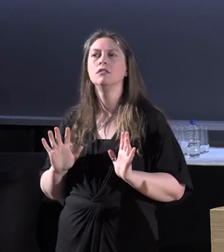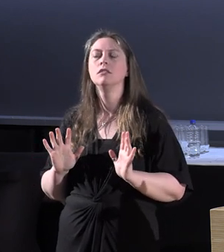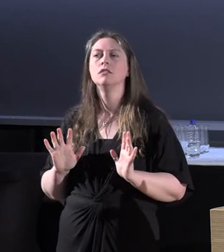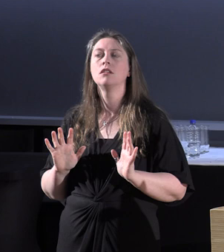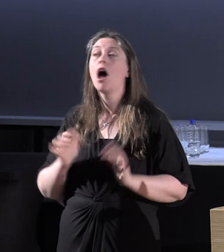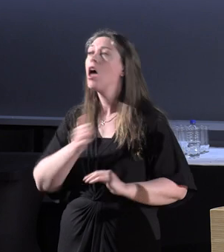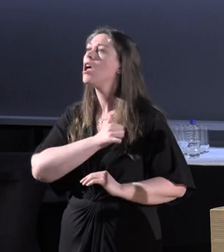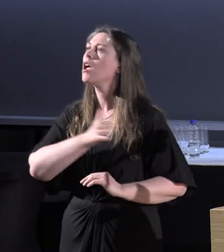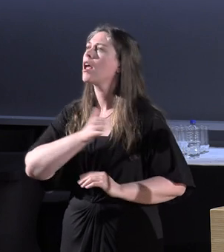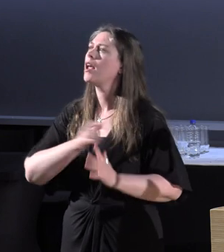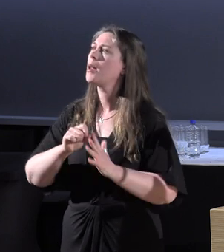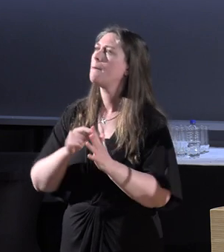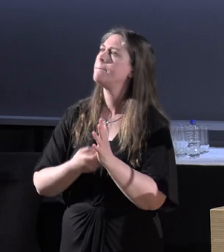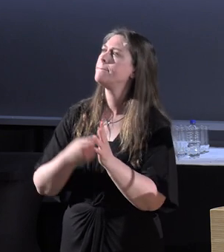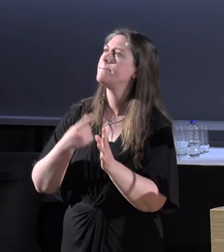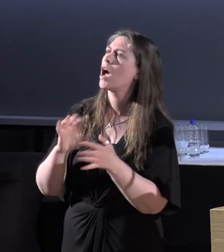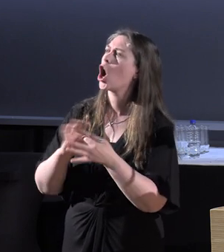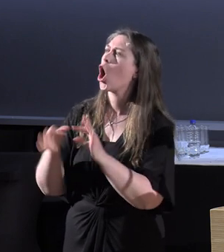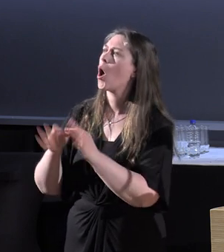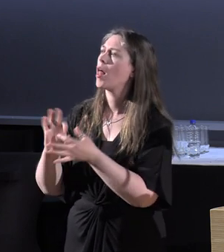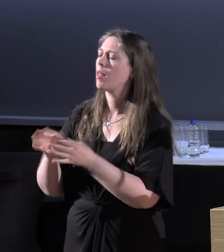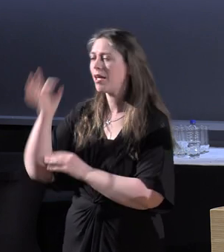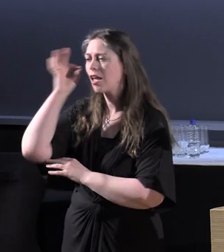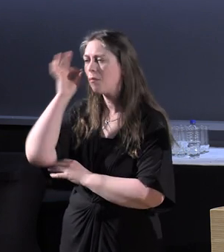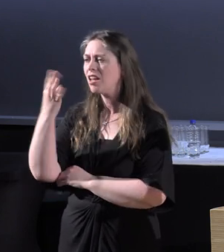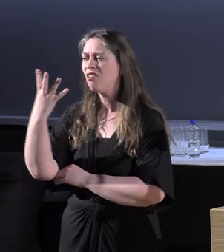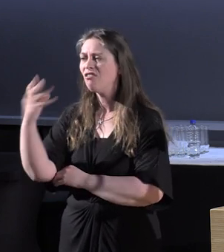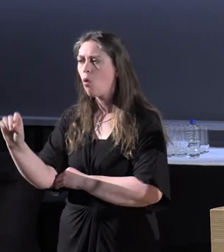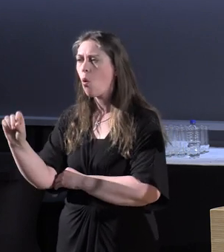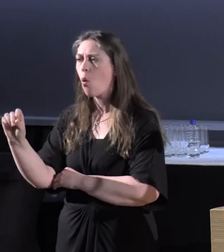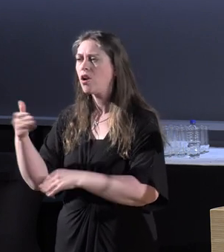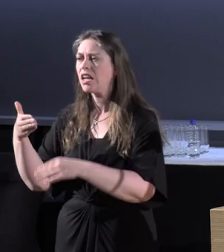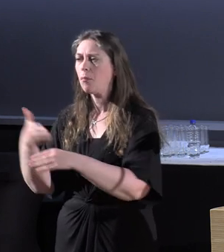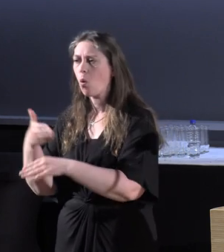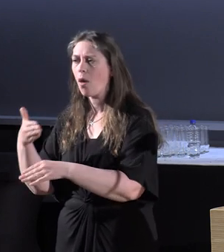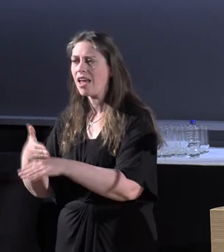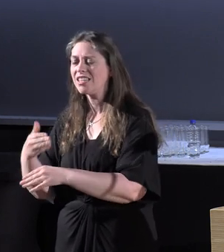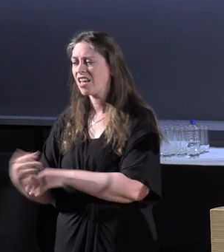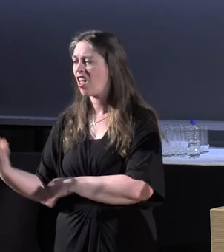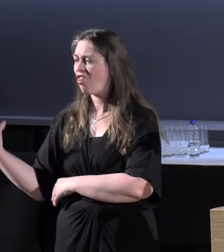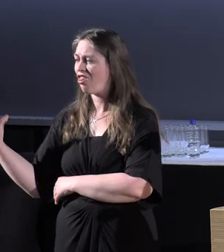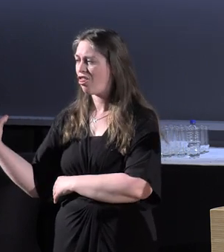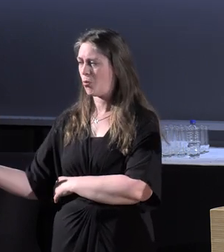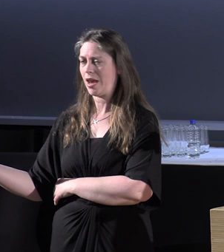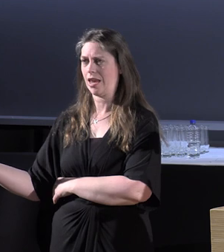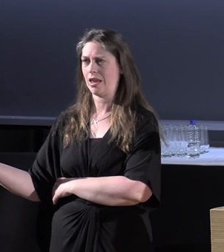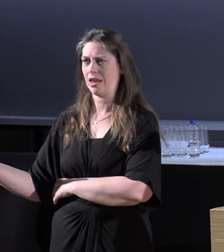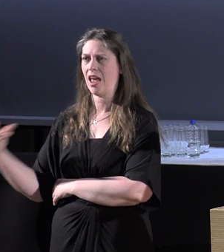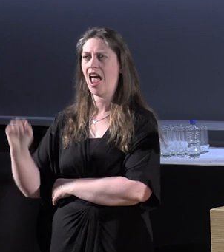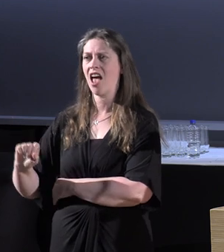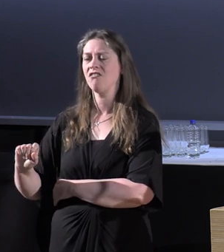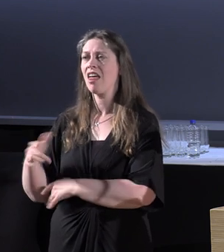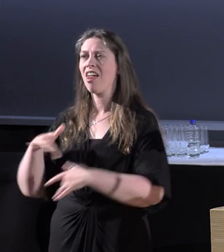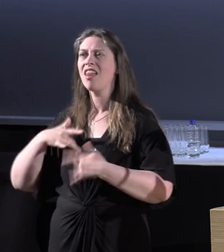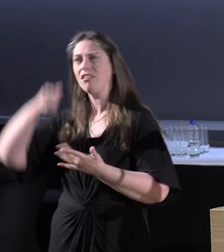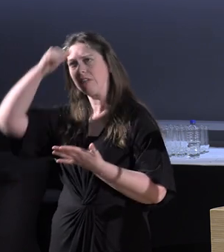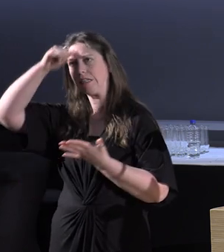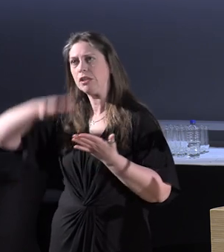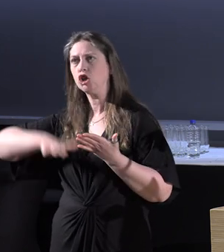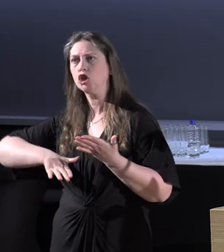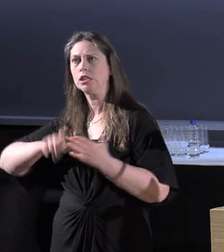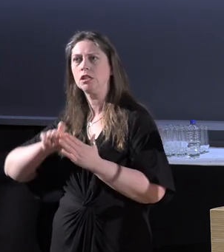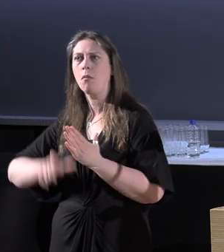Canadian Paralympic Committee has something like 40 employees, three of which have first-hand experience of disability.